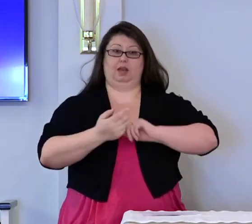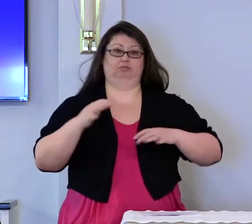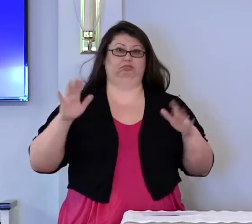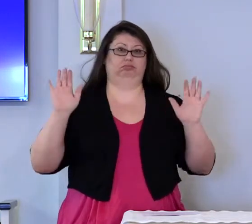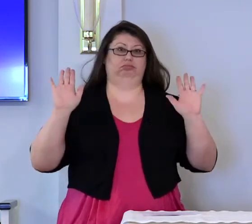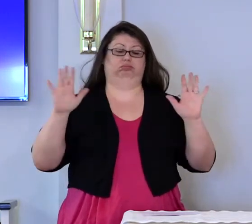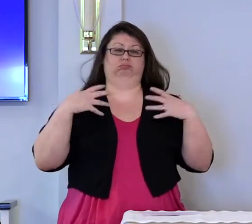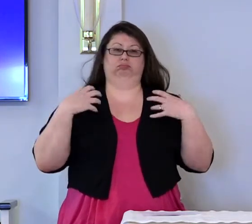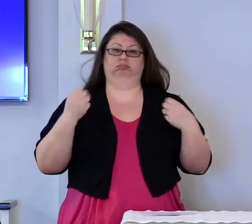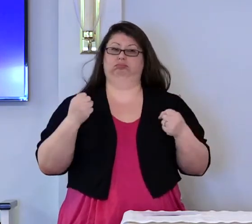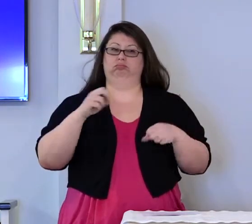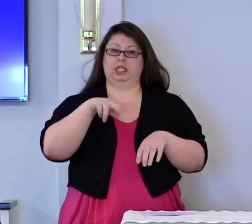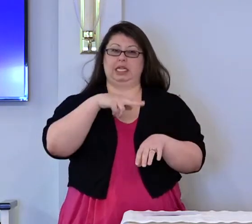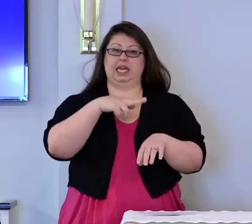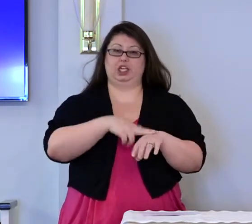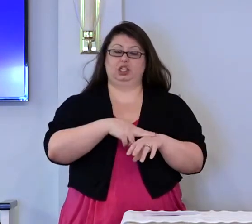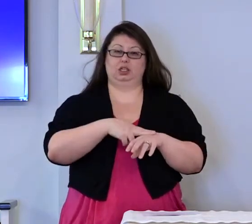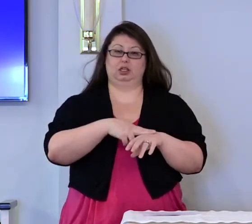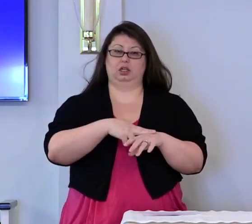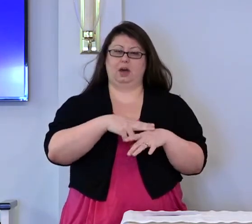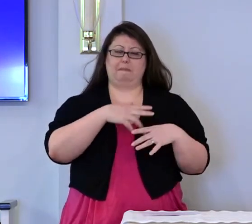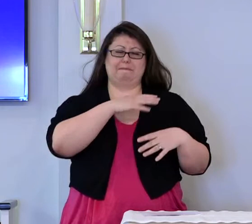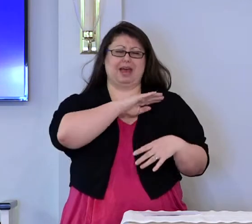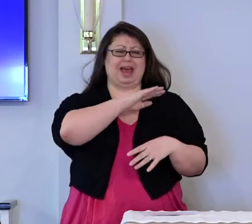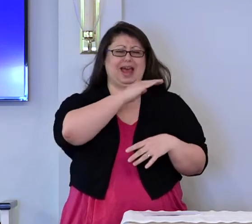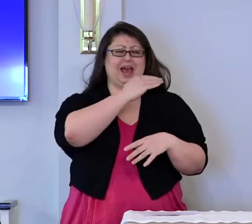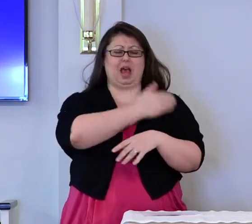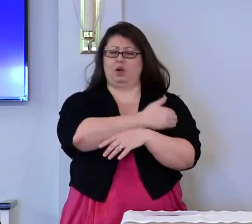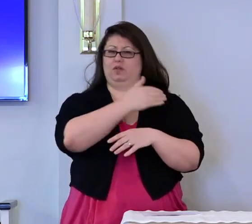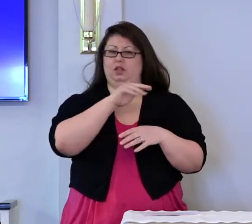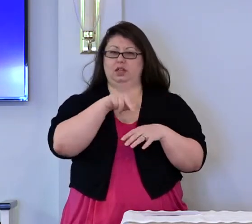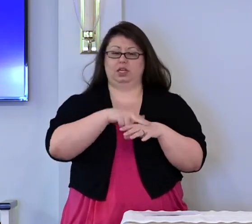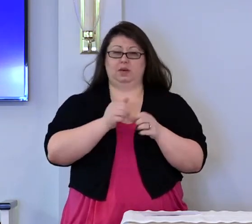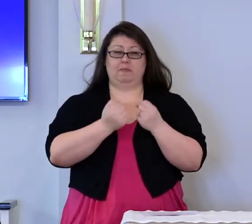A powerful nation with many people.